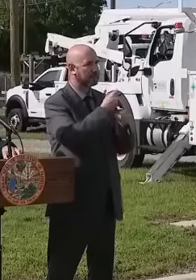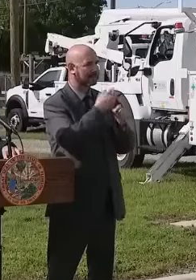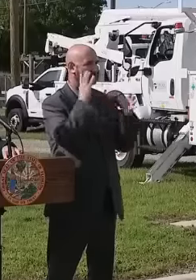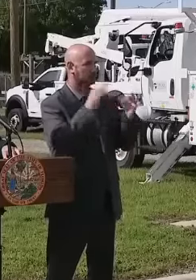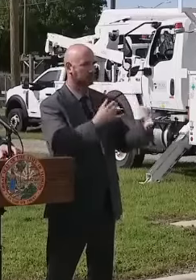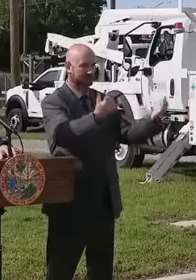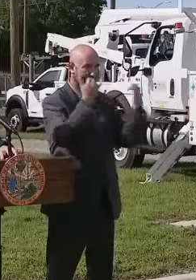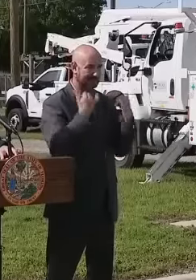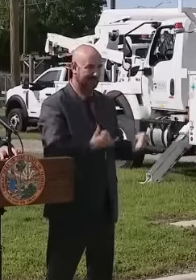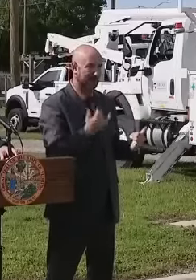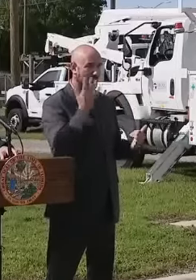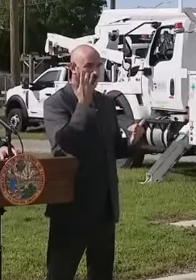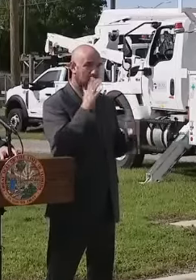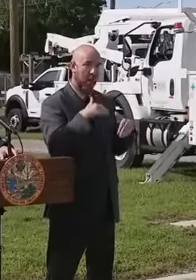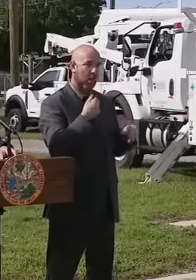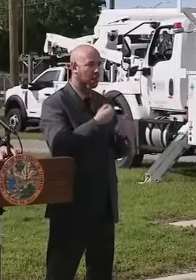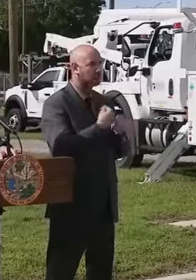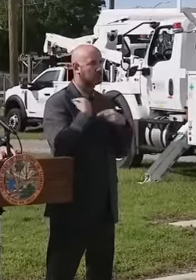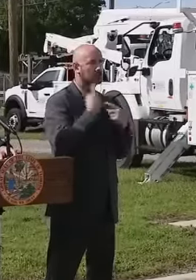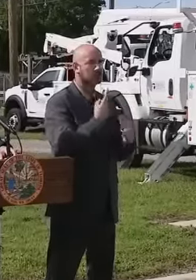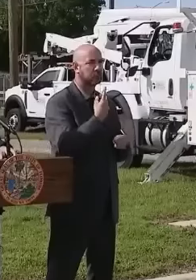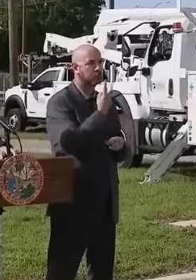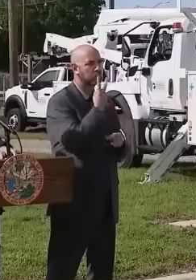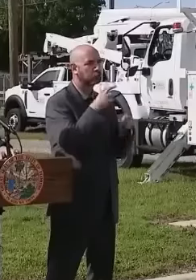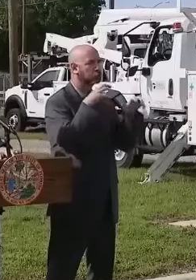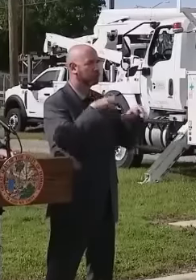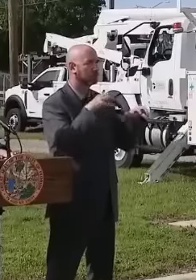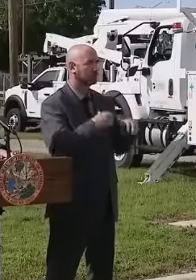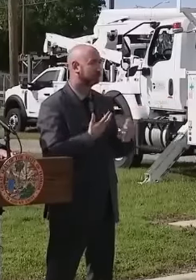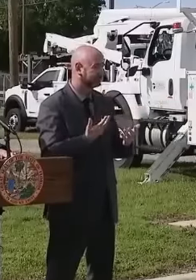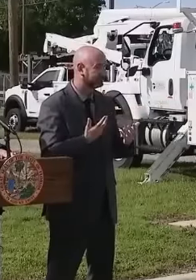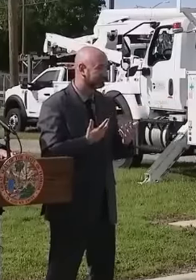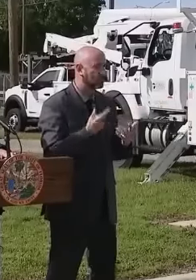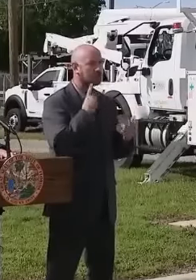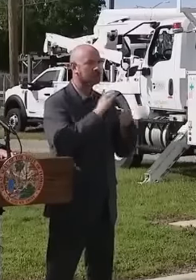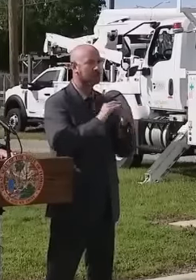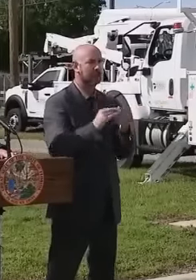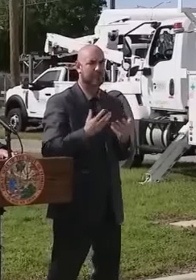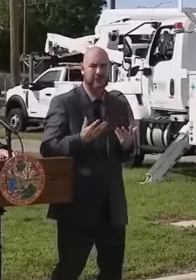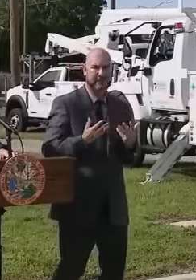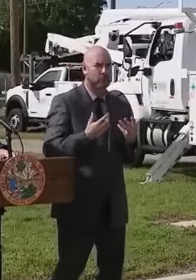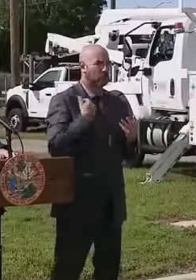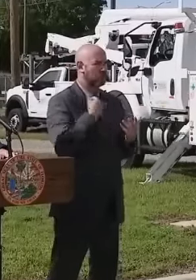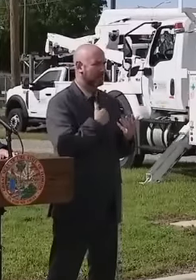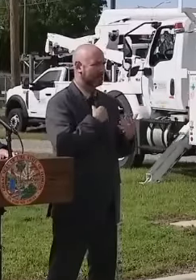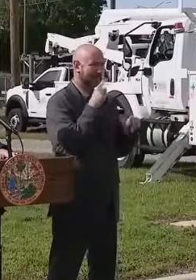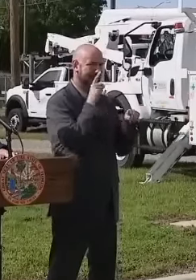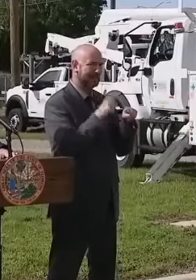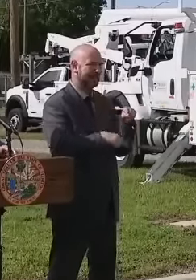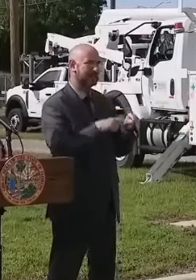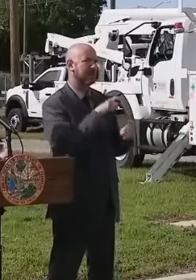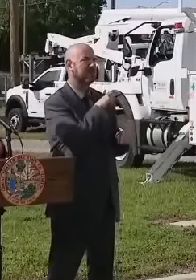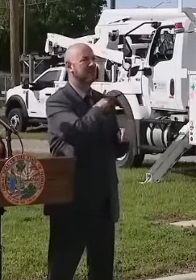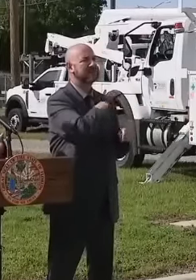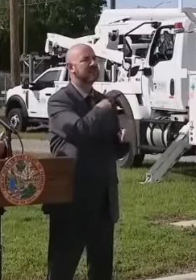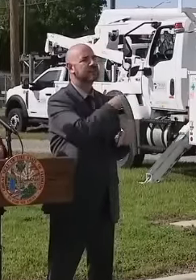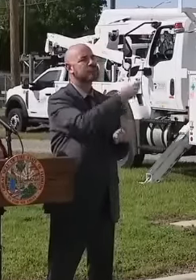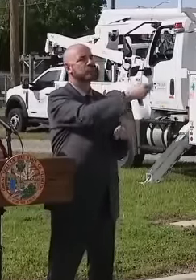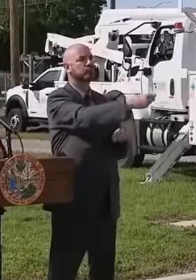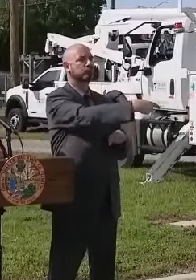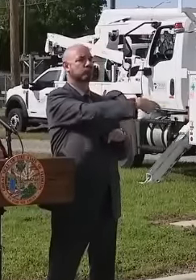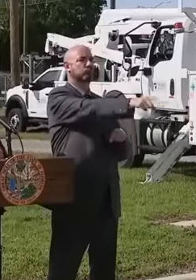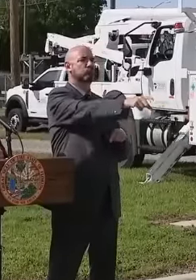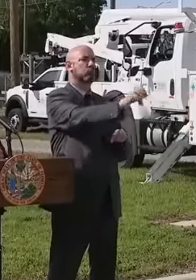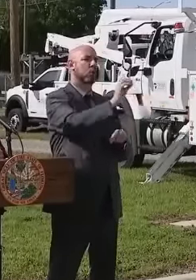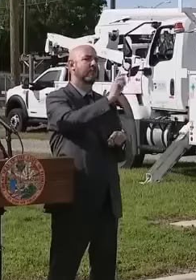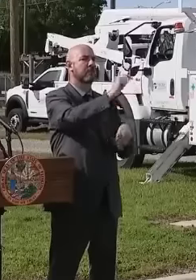storms. And they're saying, look, we can't afford to put the police officer out there on overtime directing traffic because we're not guaranteed that we're going to